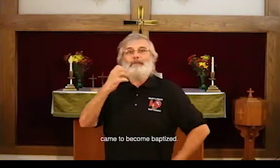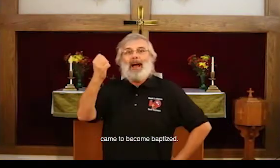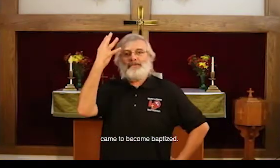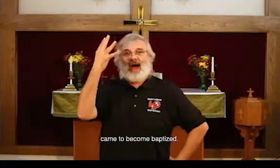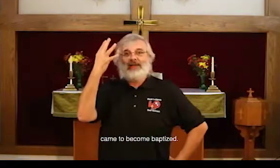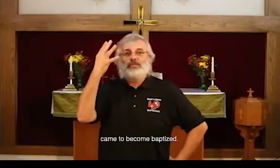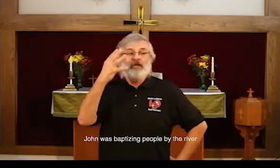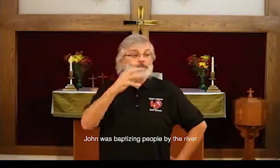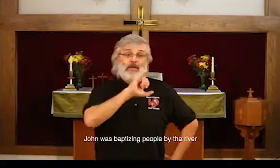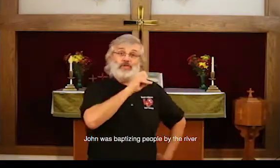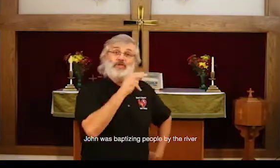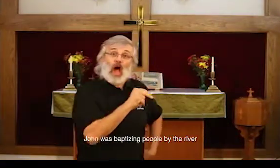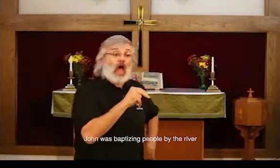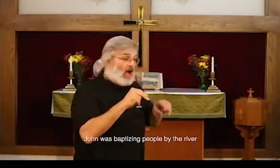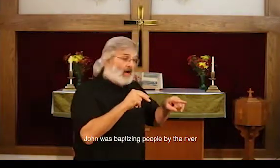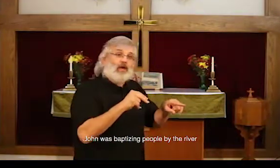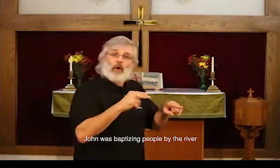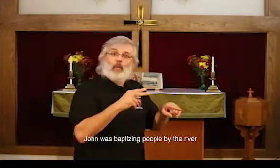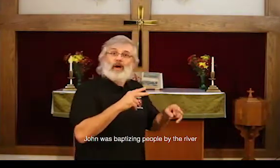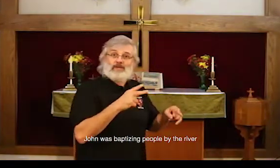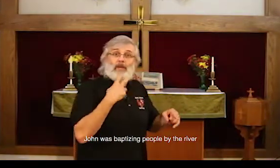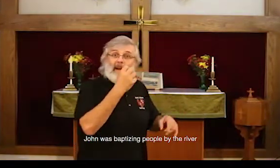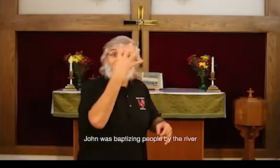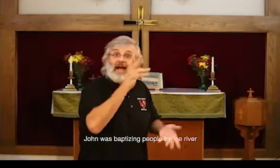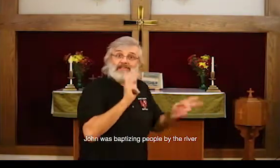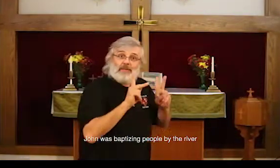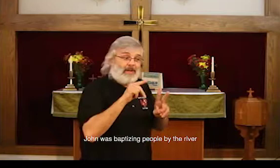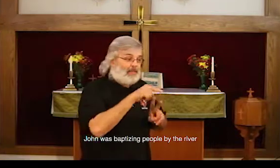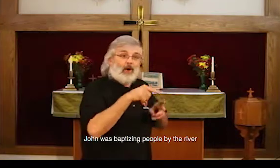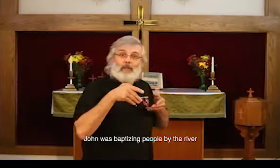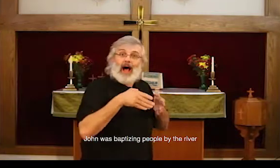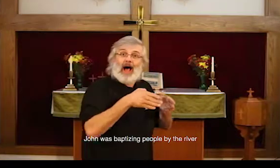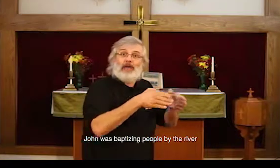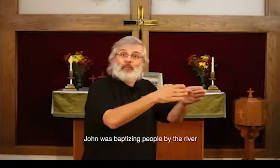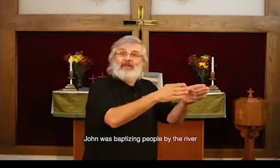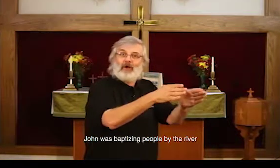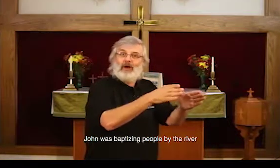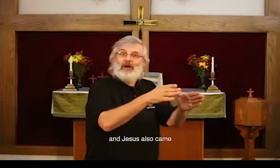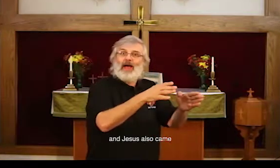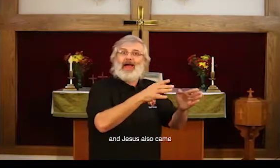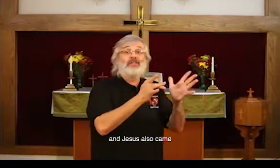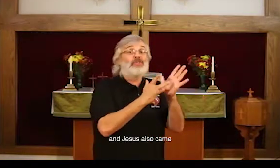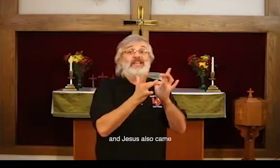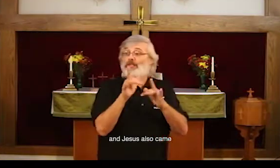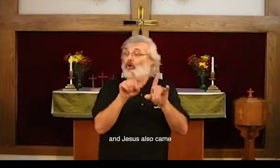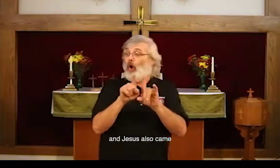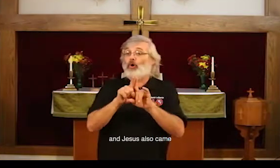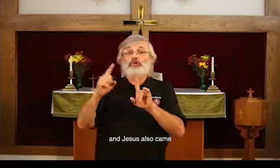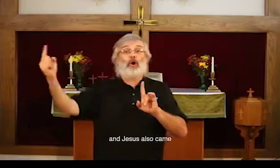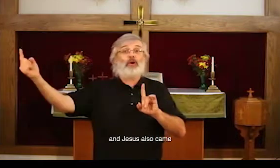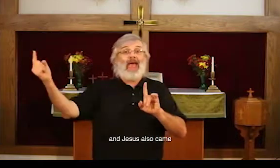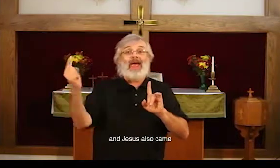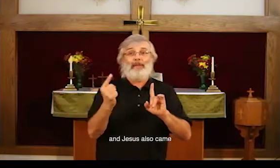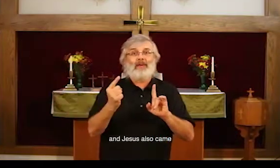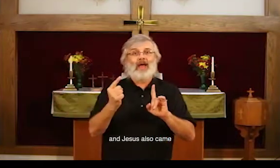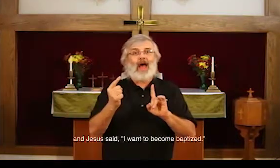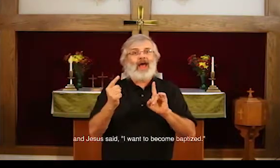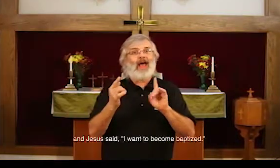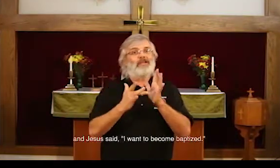baptized, John was baptizing people by the river, and Jesus also came, and